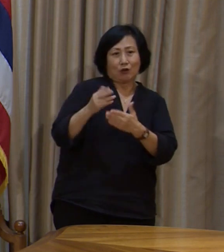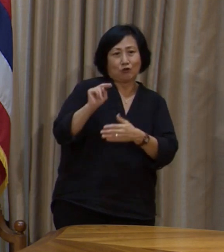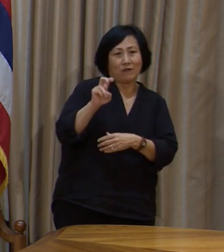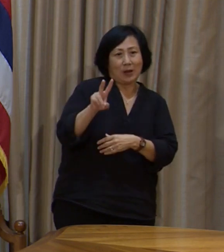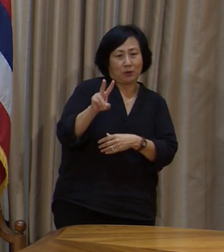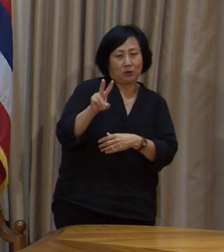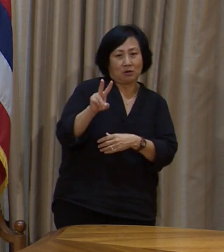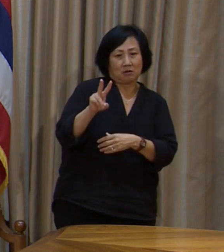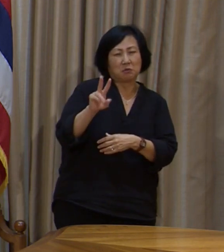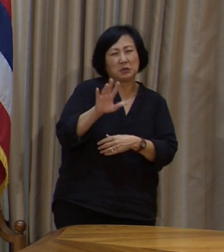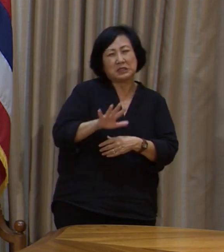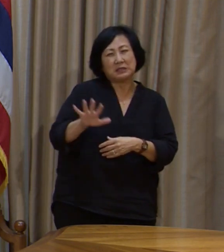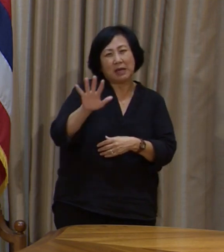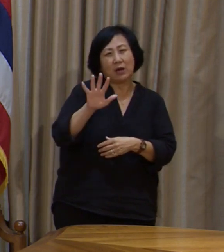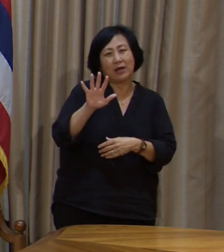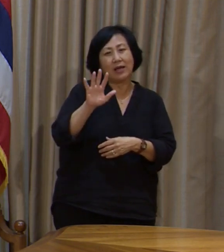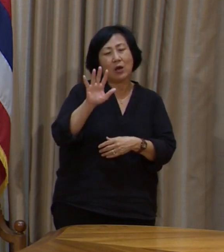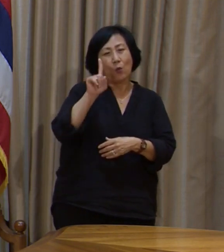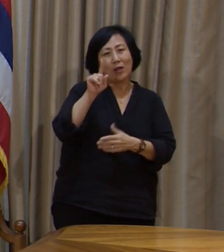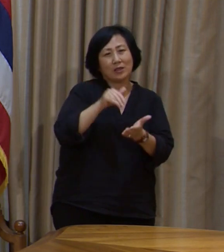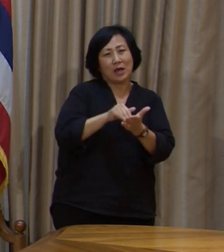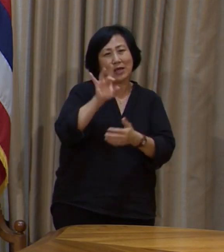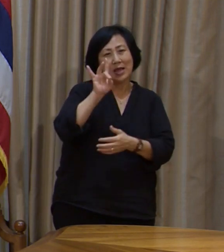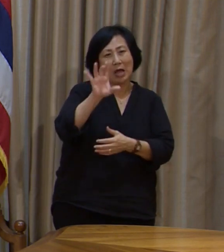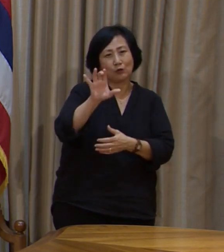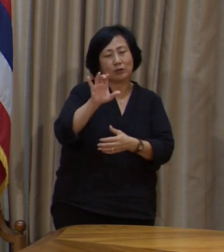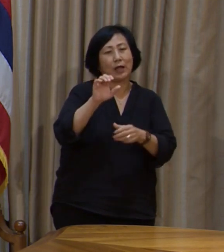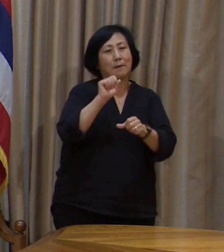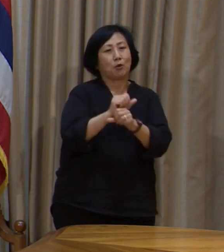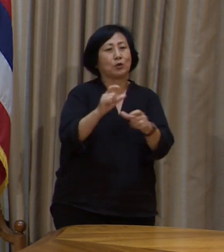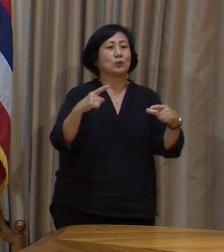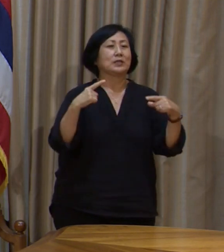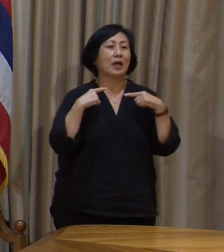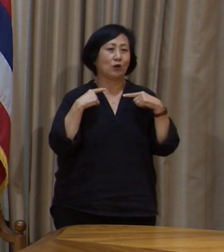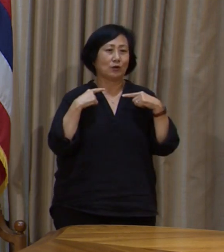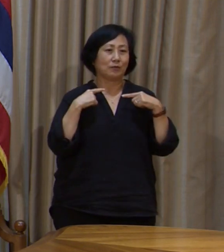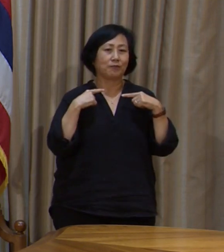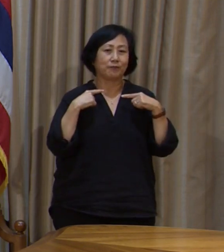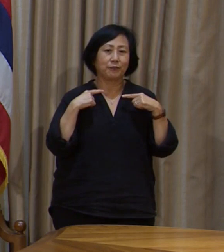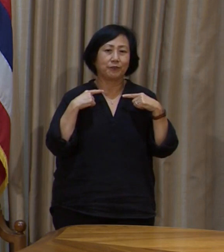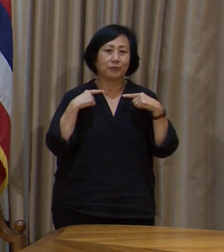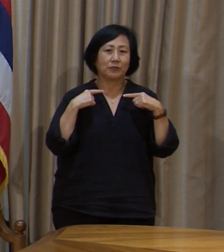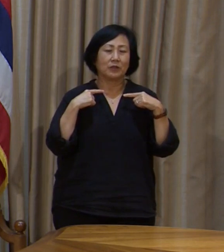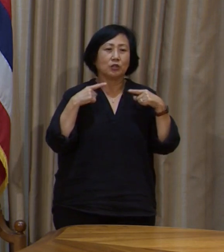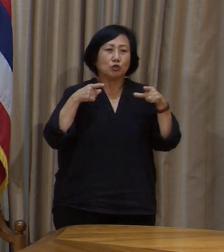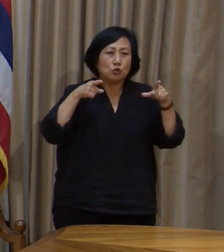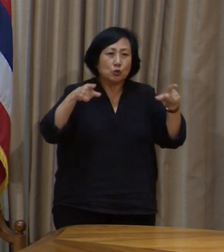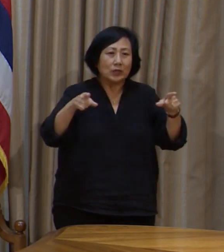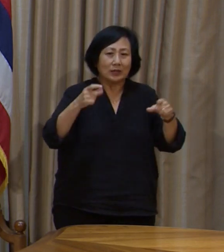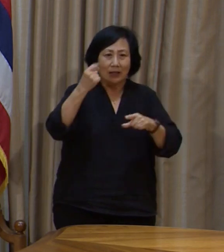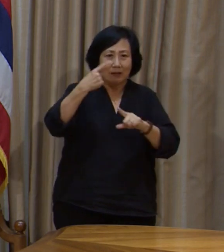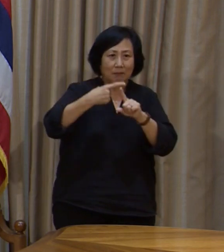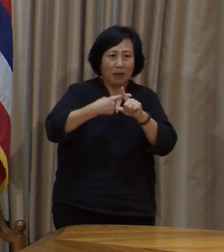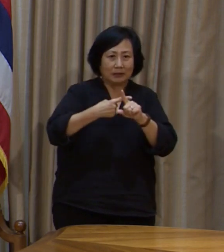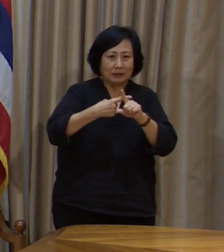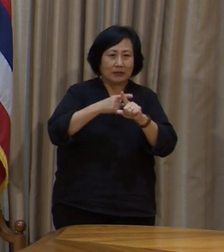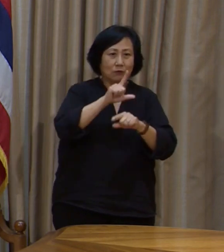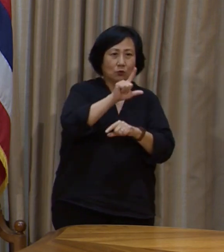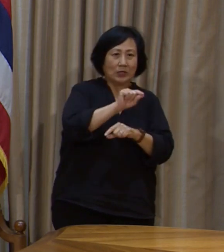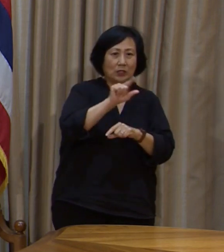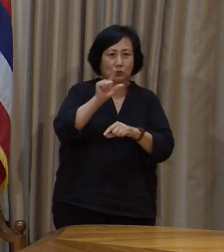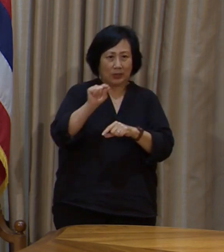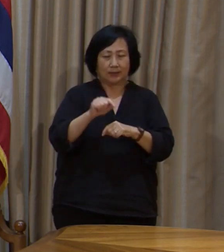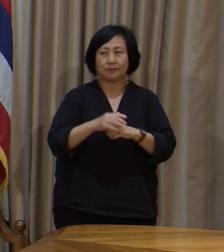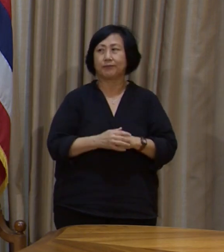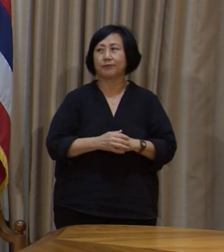was about 1,800 employees had retired in the 11 months of 2020,